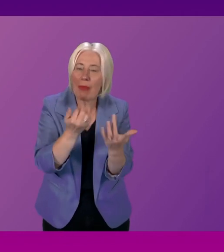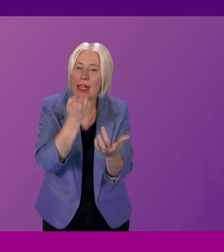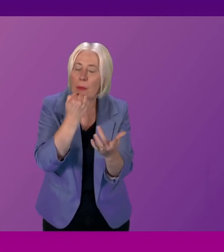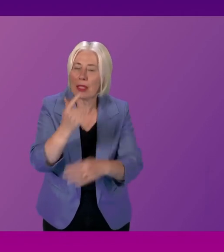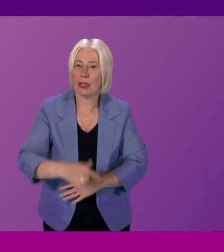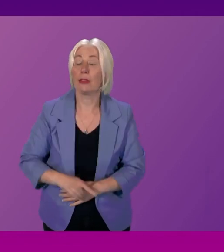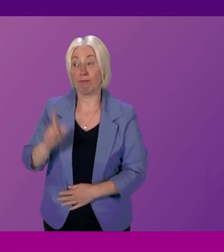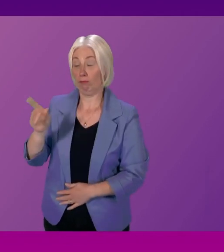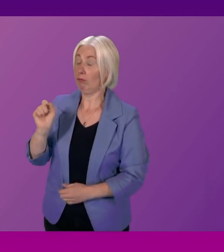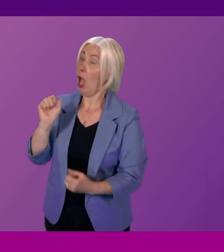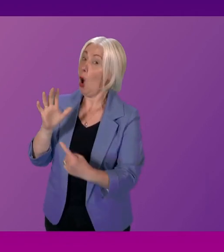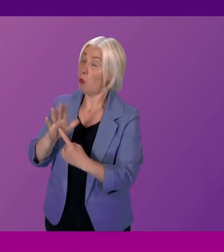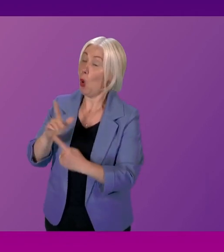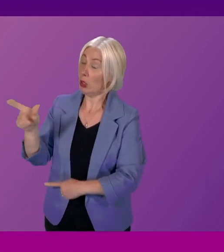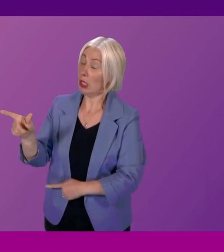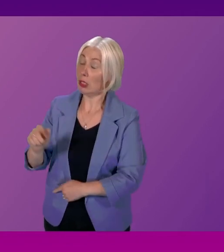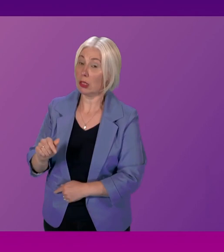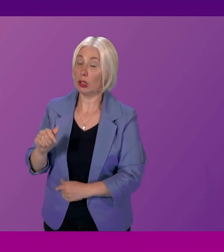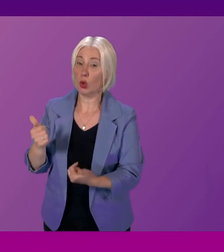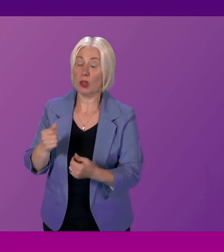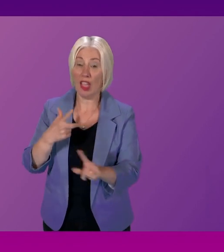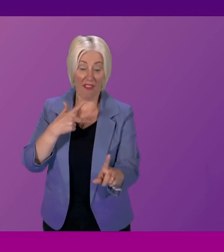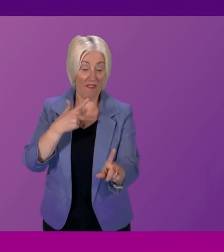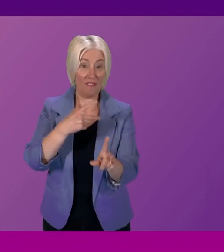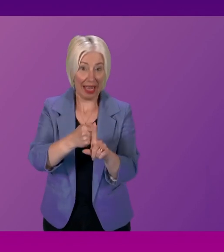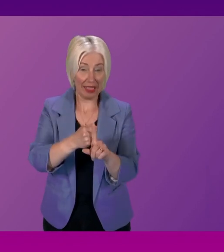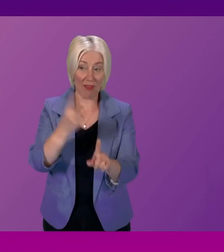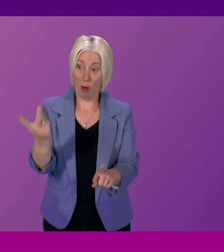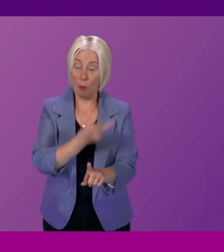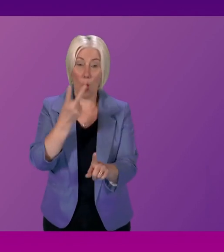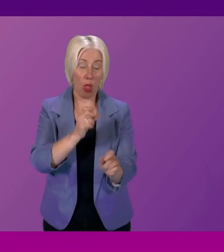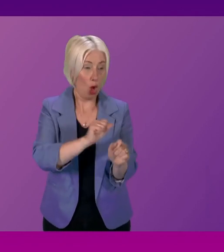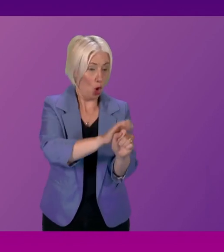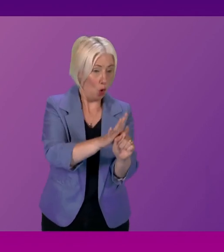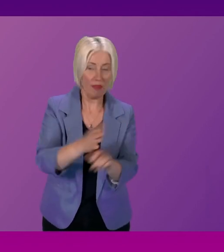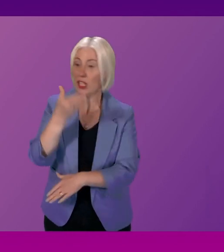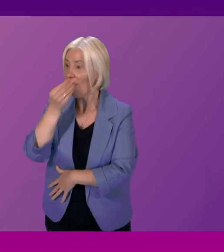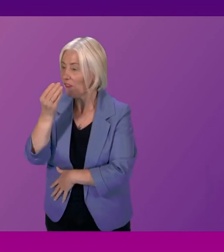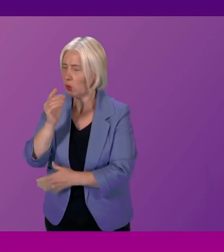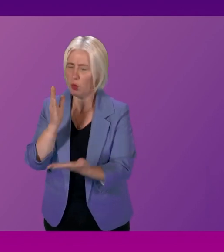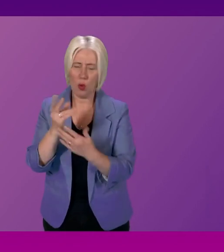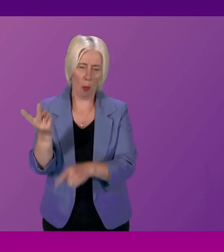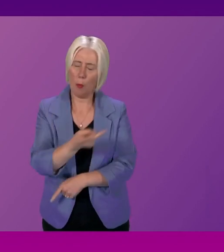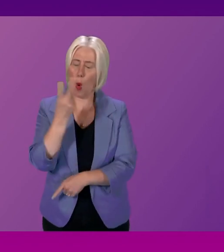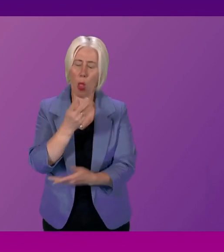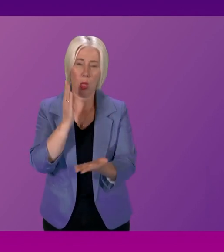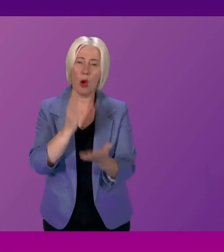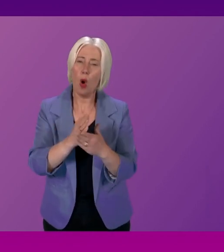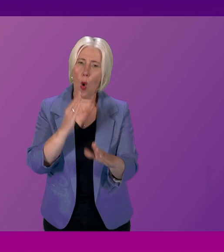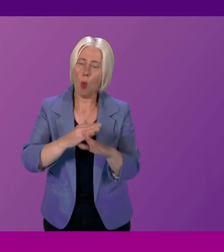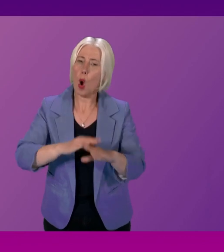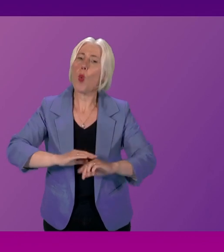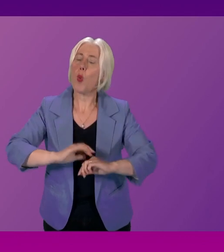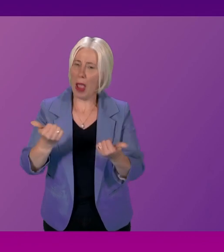incredibly important point. Of course, we know that the vaccine and vaccines, both for COVID and flu, are incredibly effective